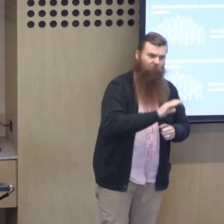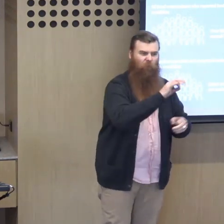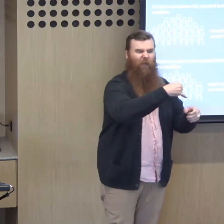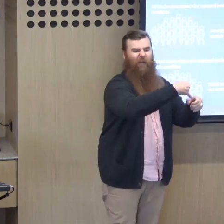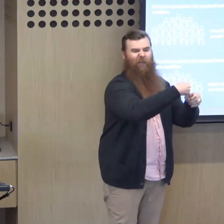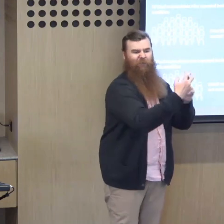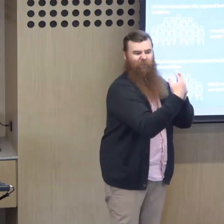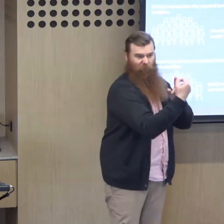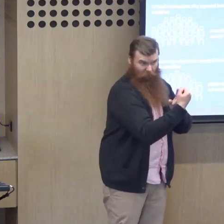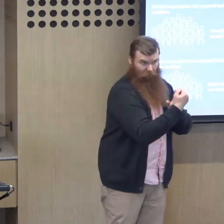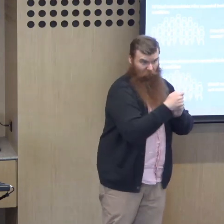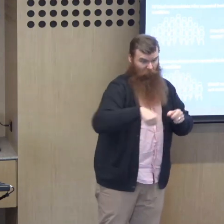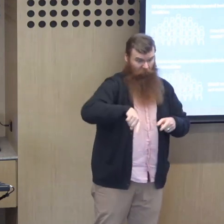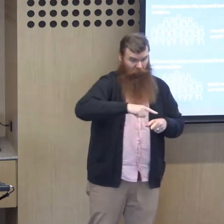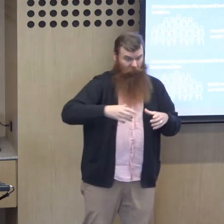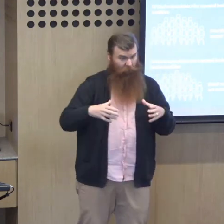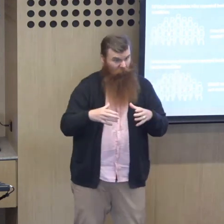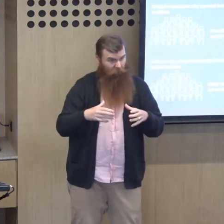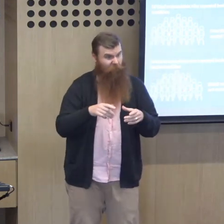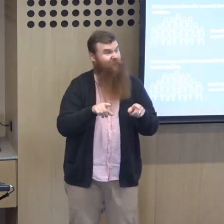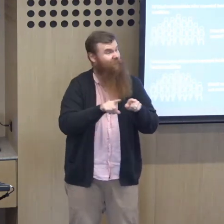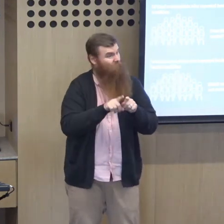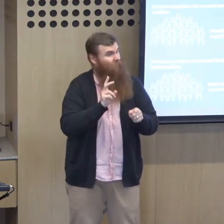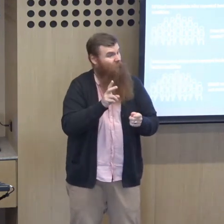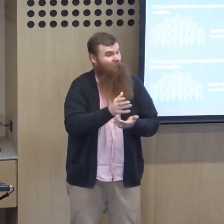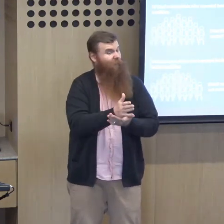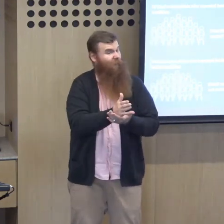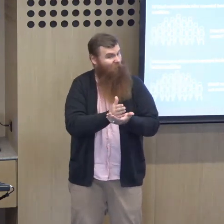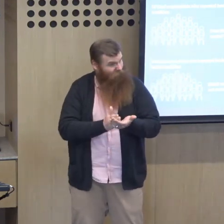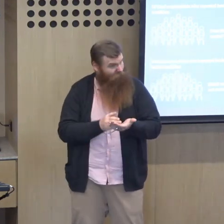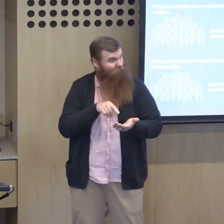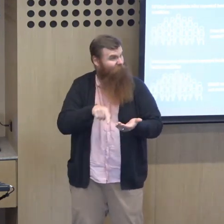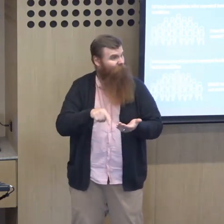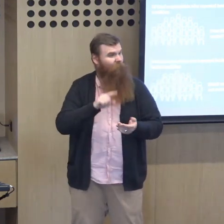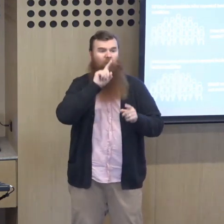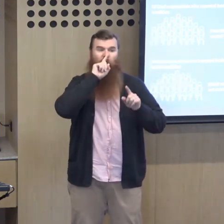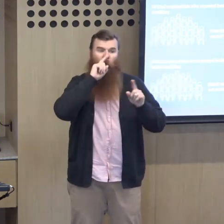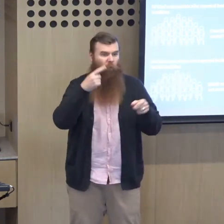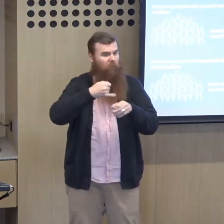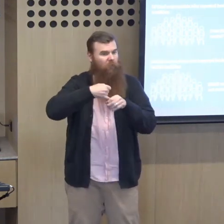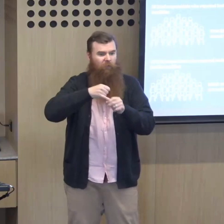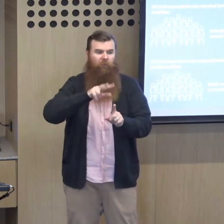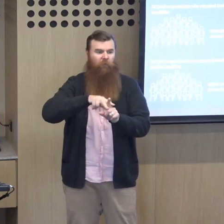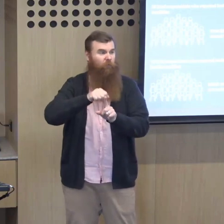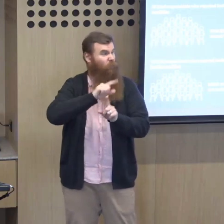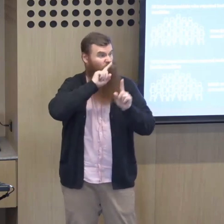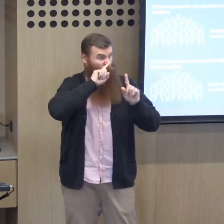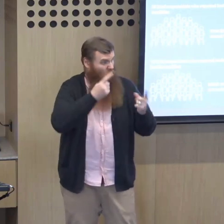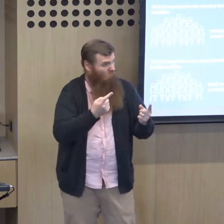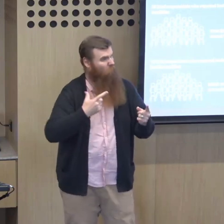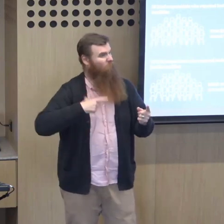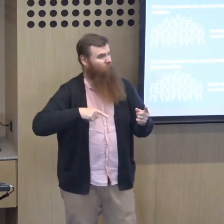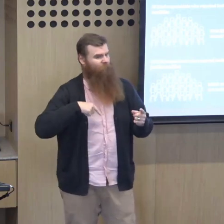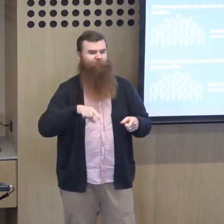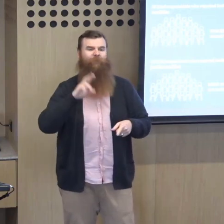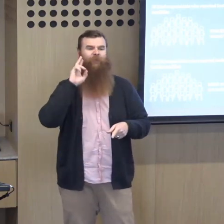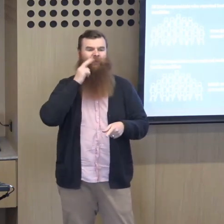and that they then revealed that to people who they knew and trusted, and then hope that they may have been able to navigate the system or navigate